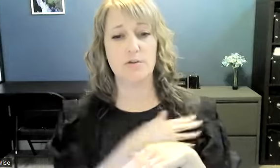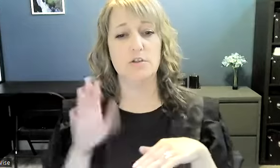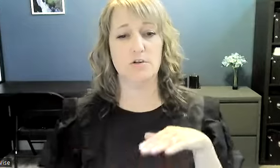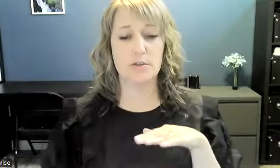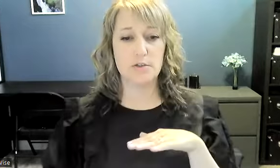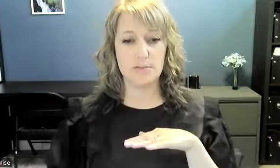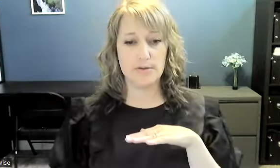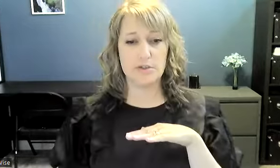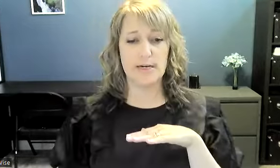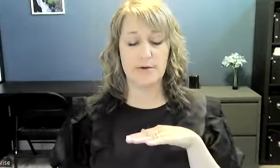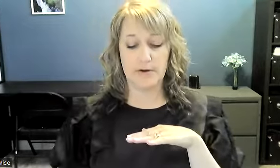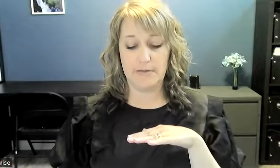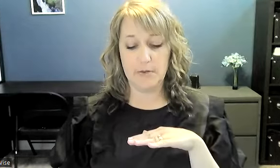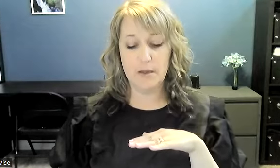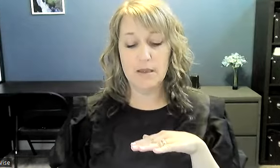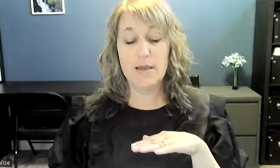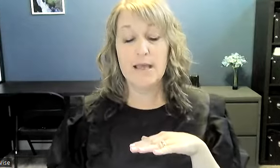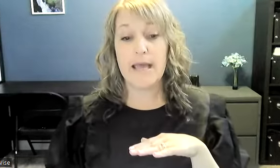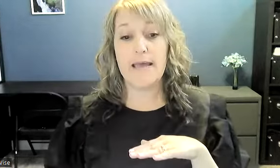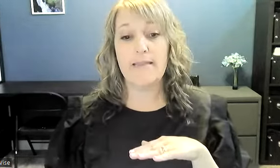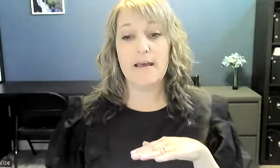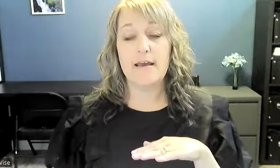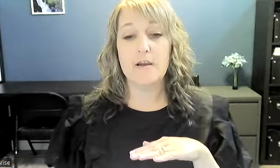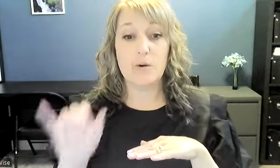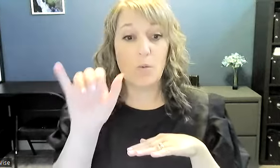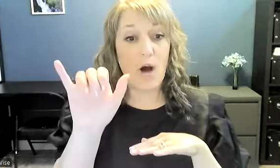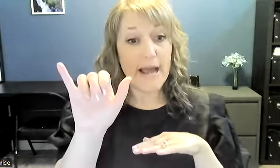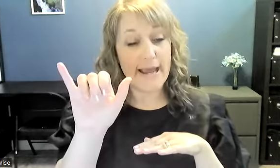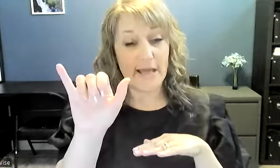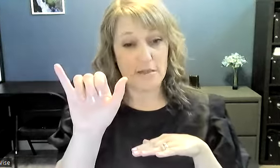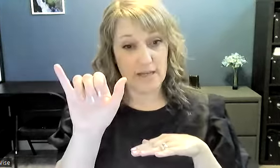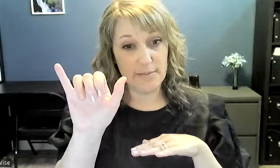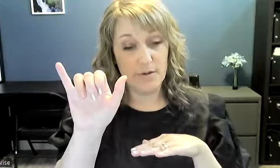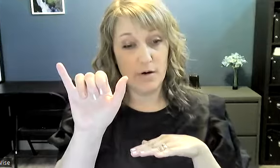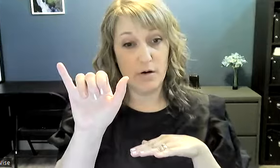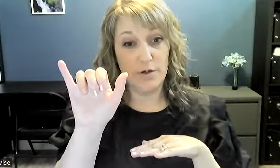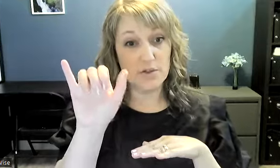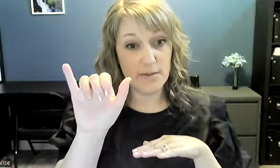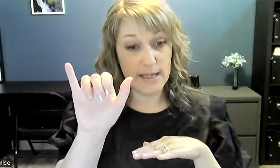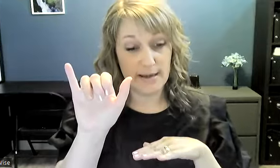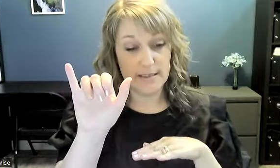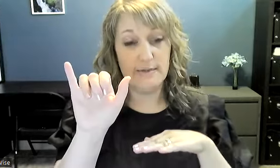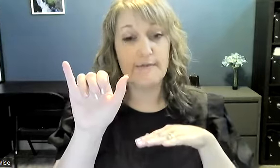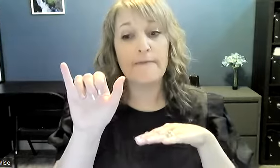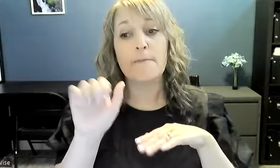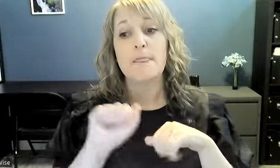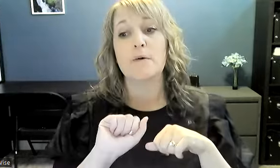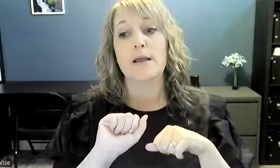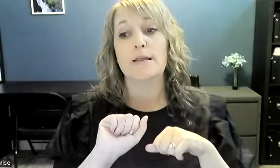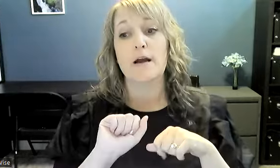and your shoulder should be just right here in front of you and then you want a y hand shape on your dominant hand the way that